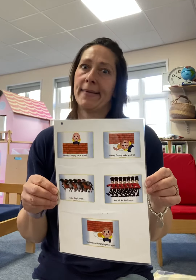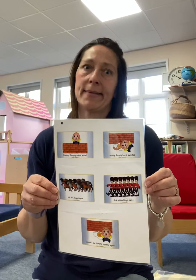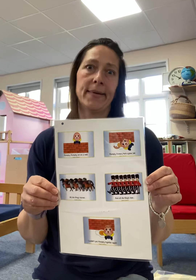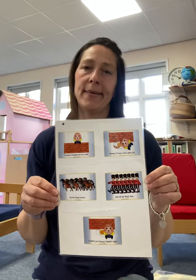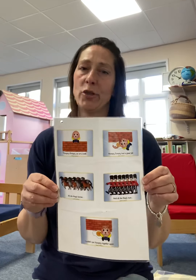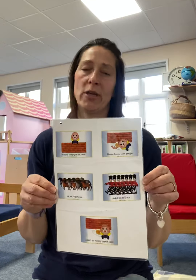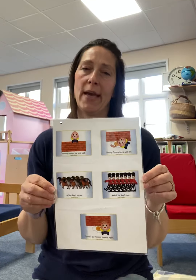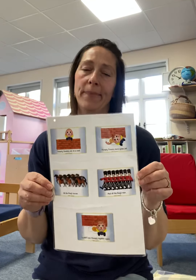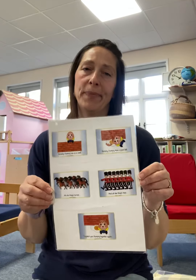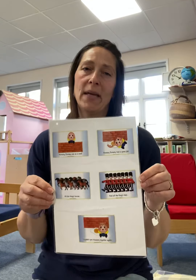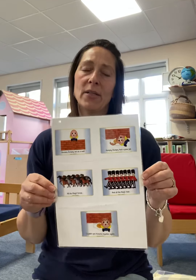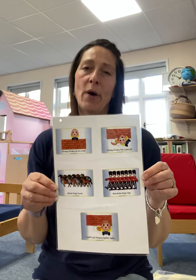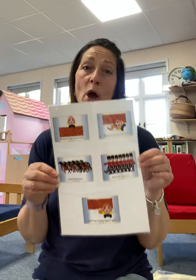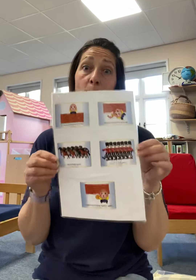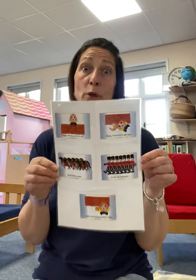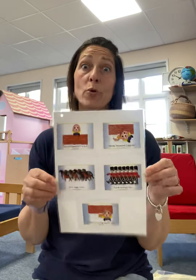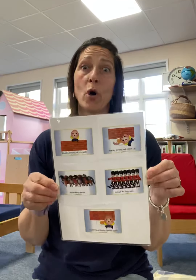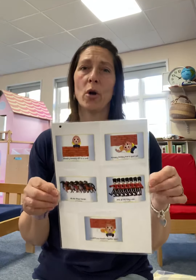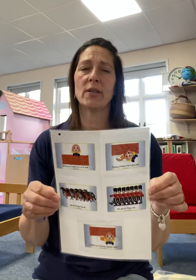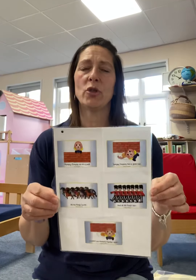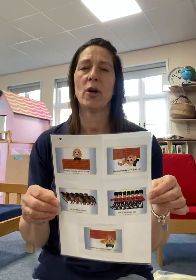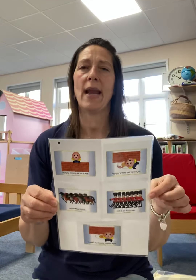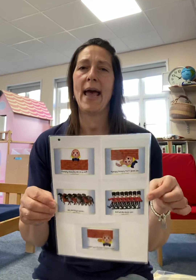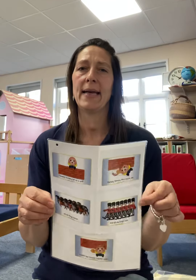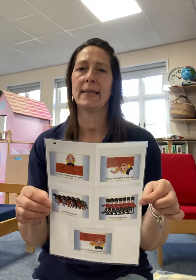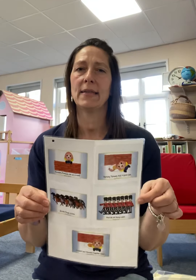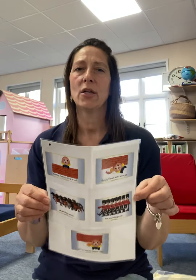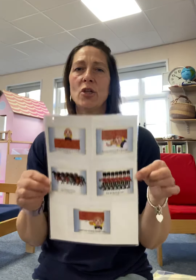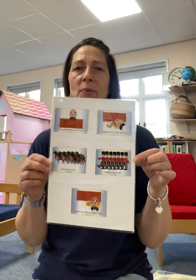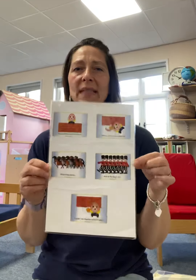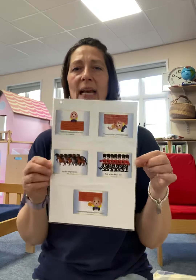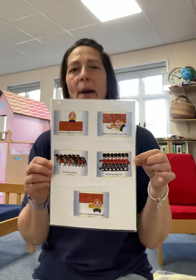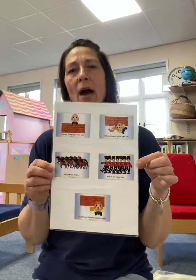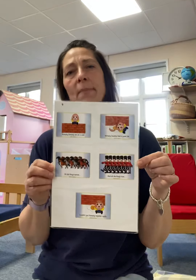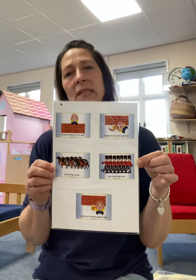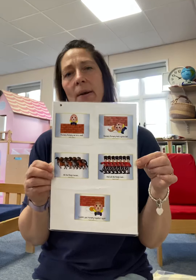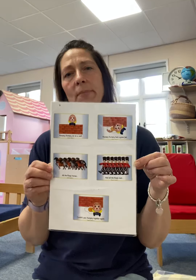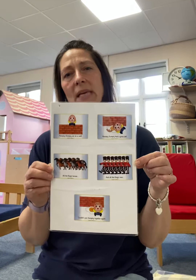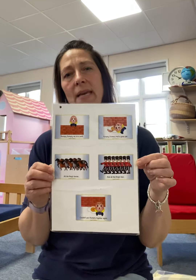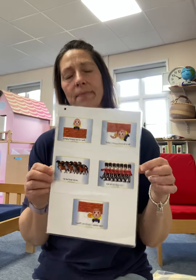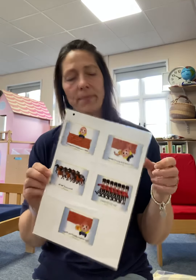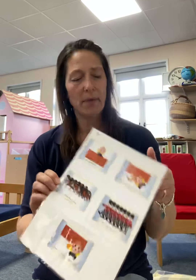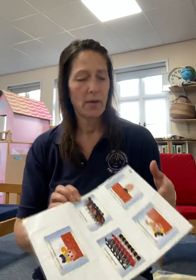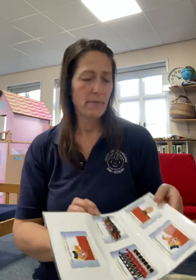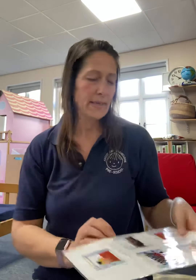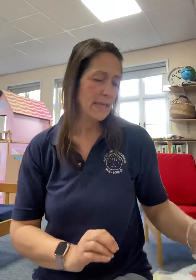this year. So I hope you got lots of chocolate eggs. Shall we sing about Humpty Dumpty? Ready?